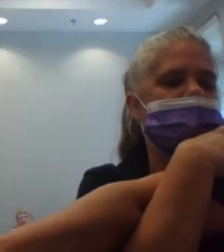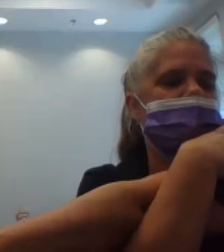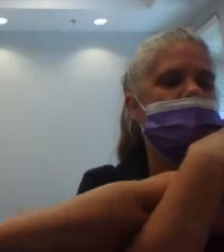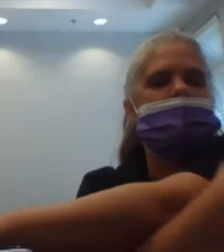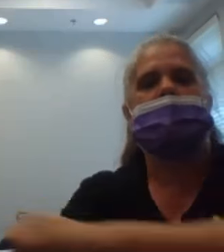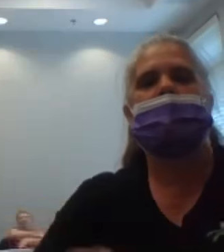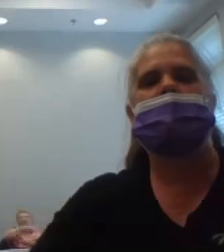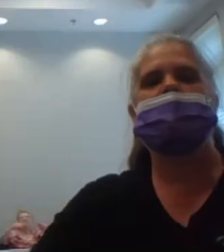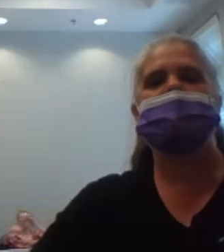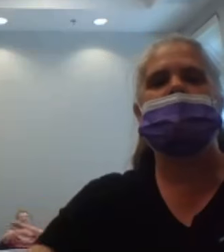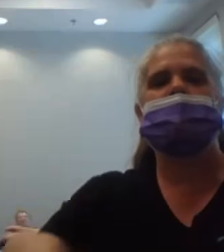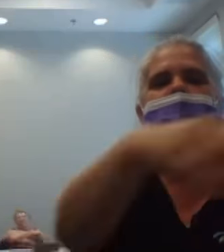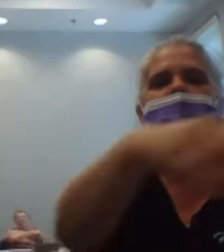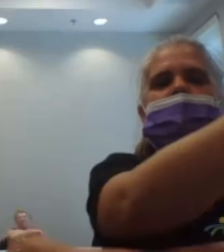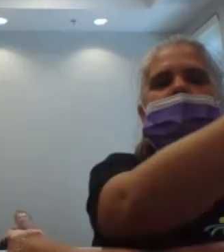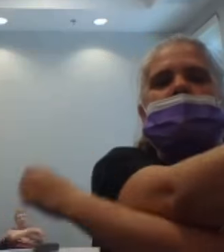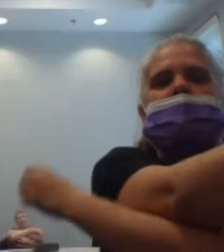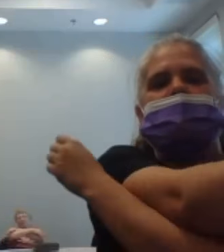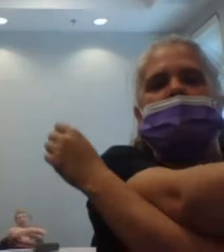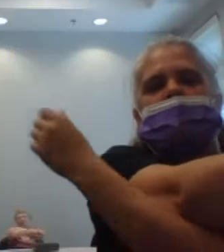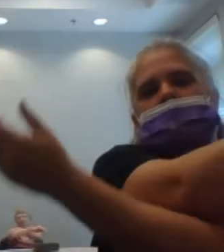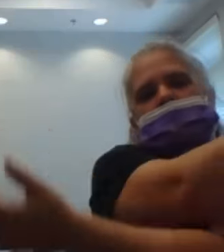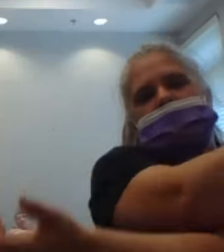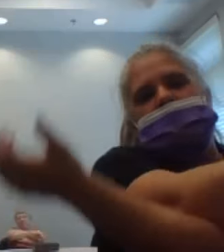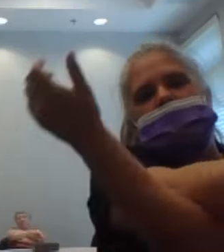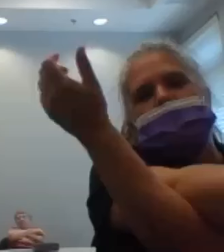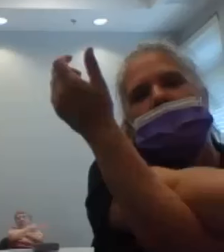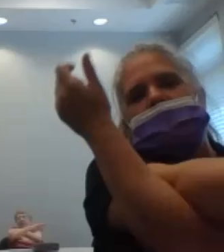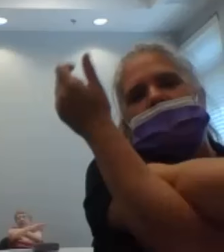Now we're going to switch. Put your right arm in front of you, left arm underneath.